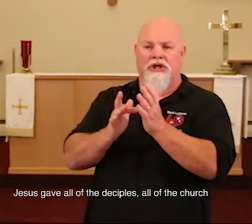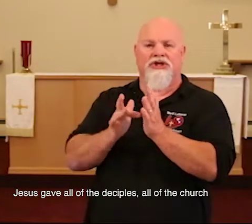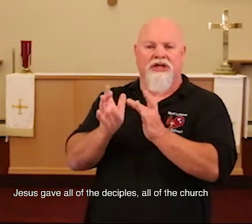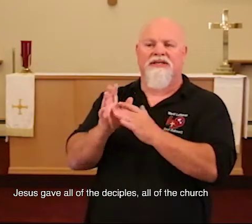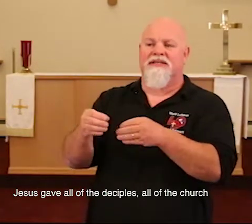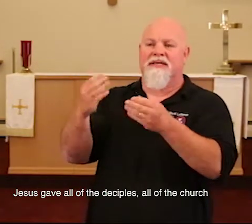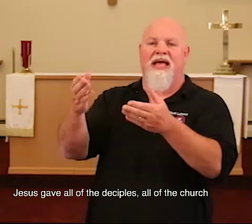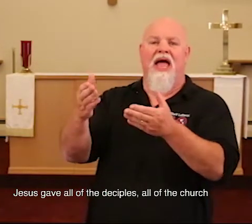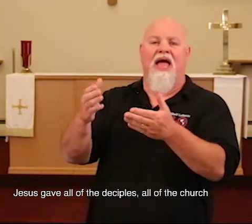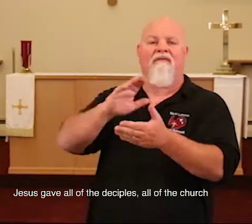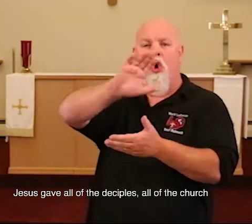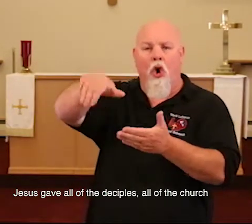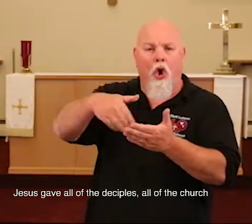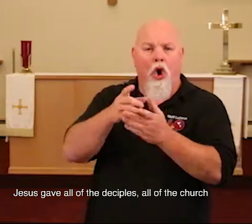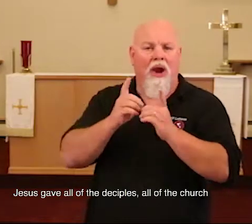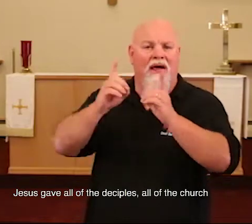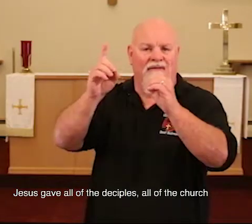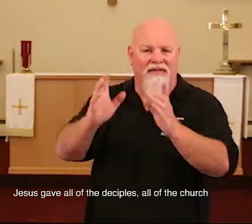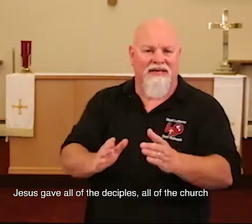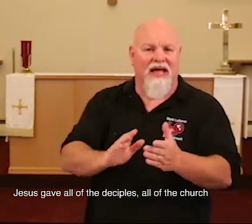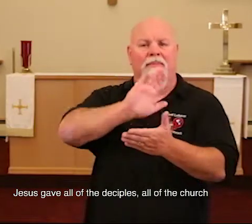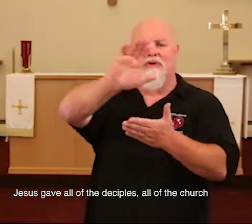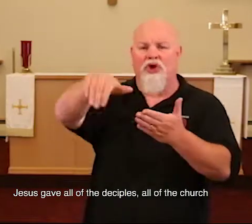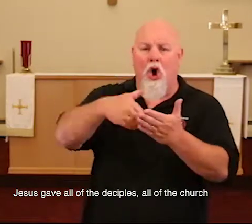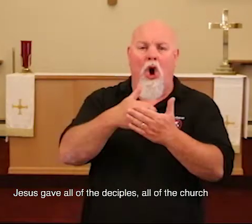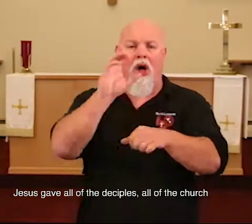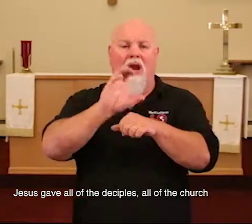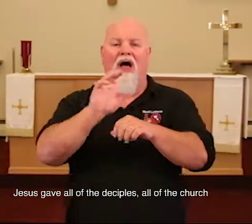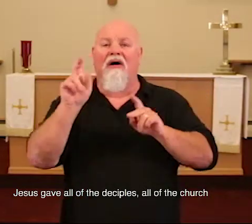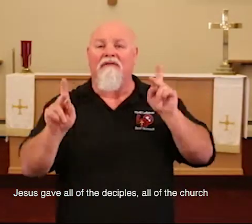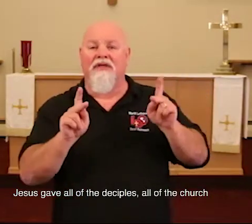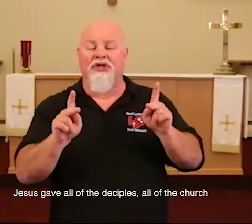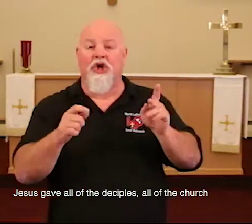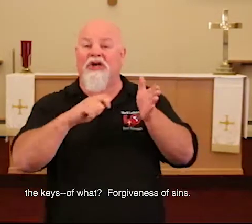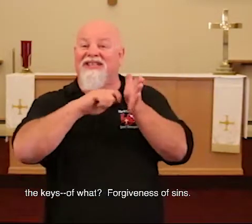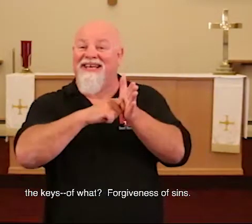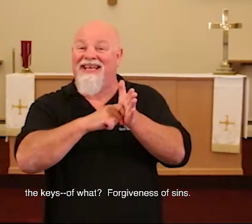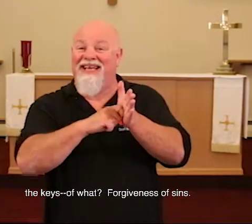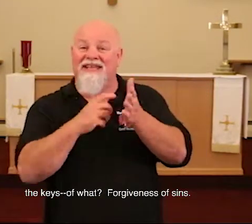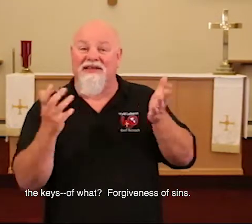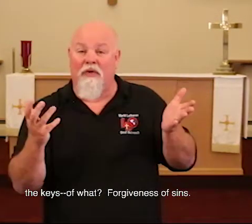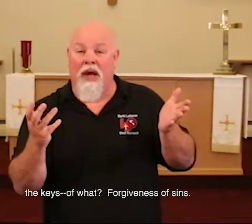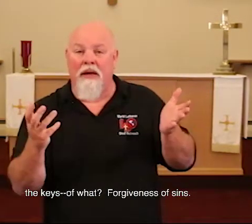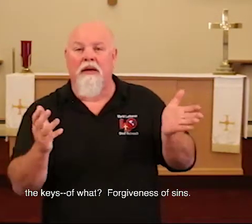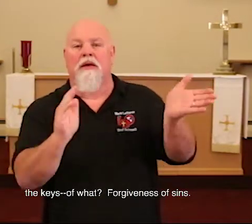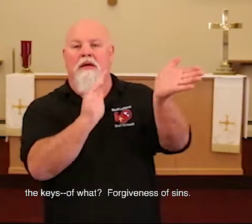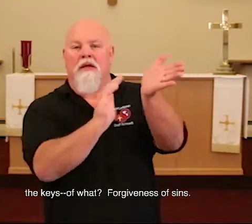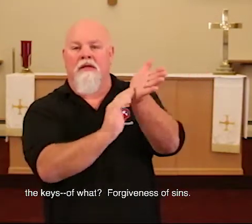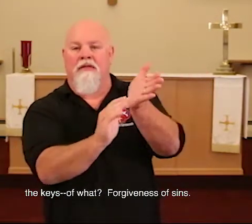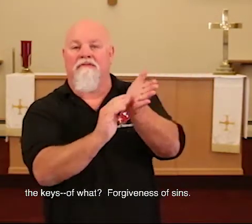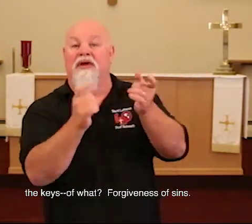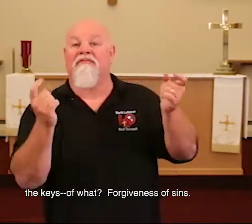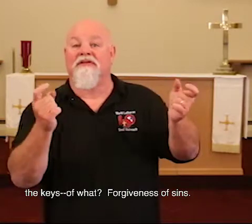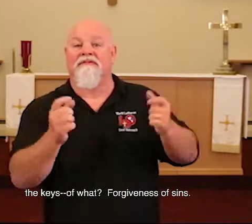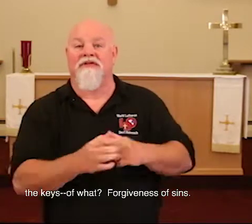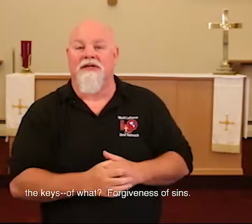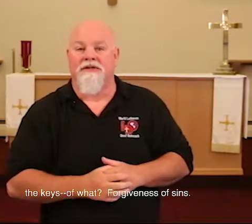Jesus gave all of the disciples, all of the church, the keys of what? Forgiveness of sins.